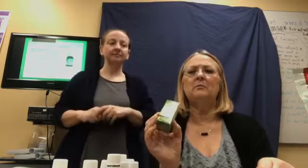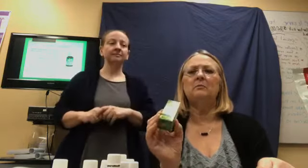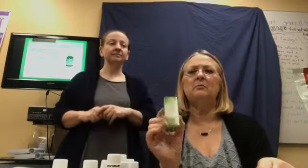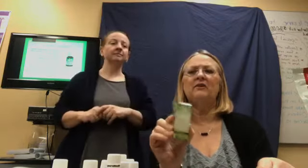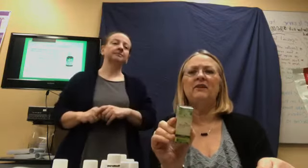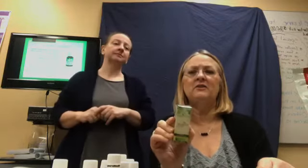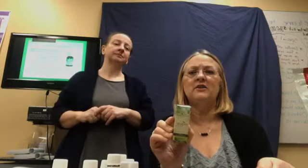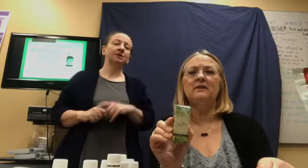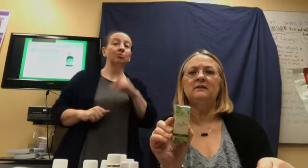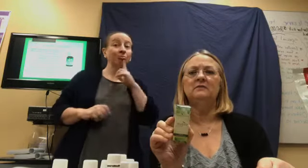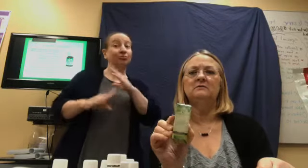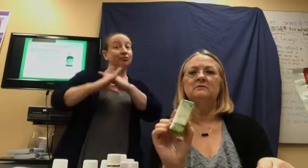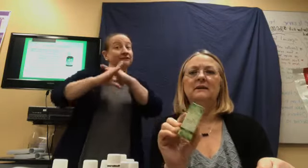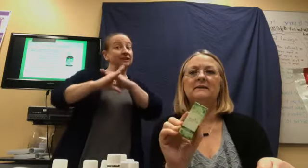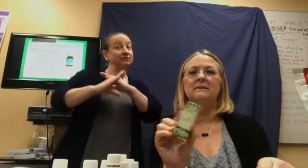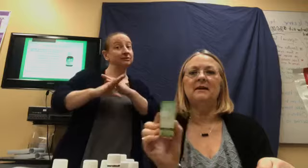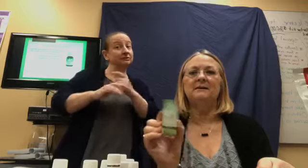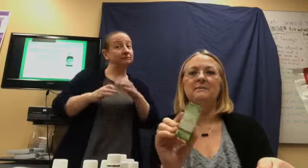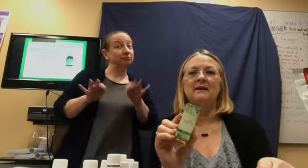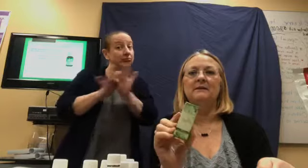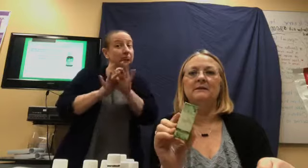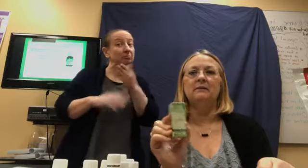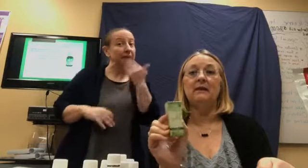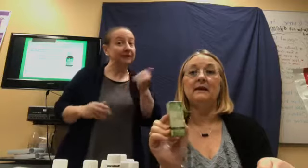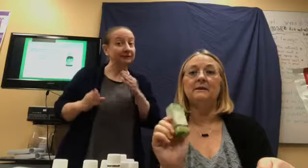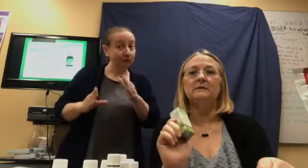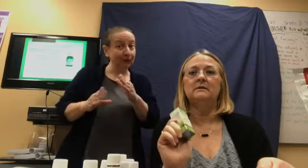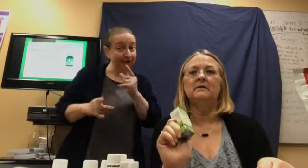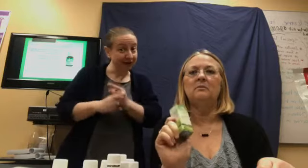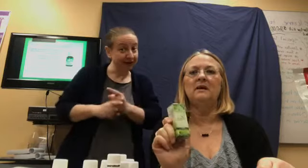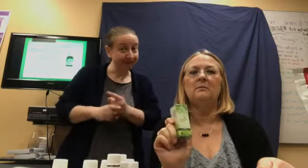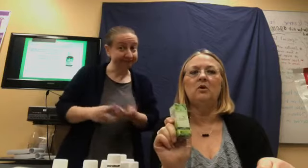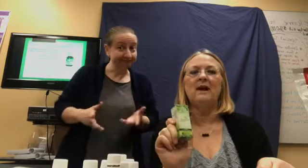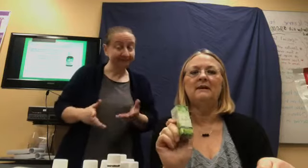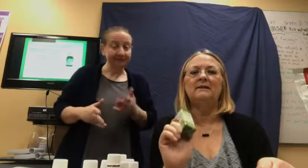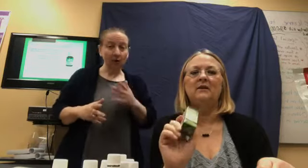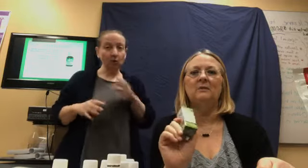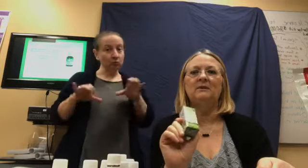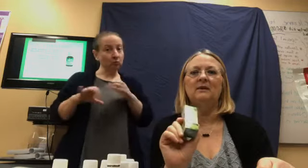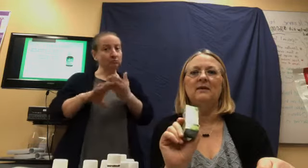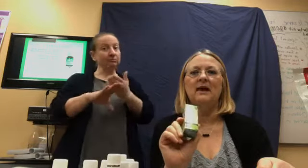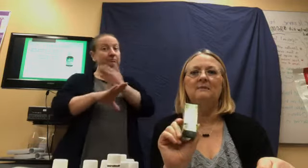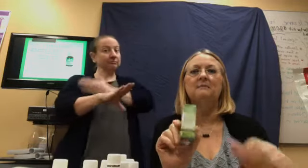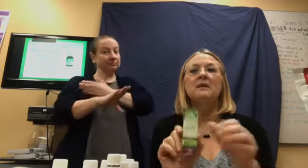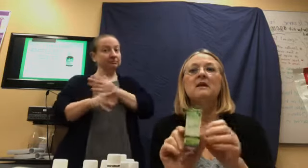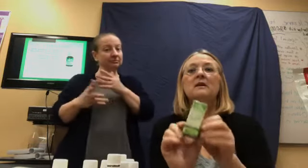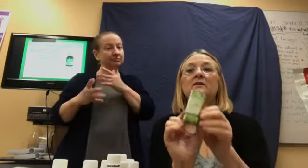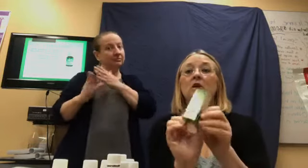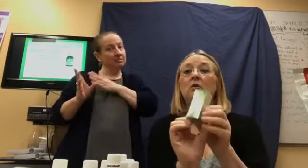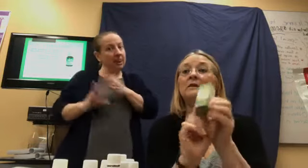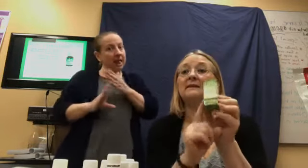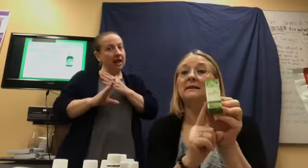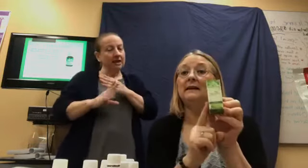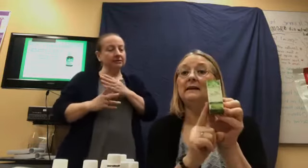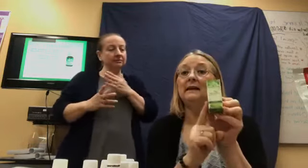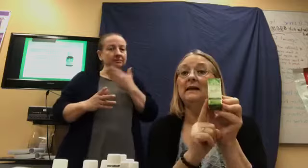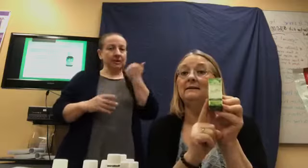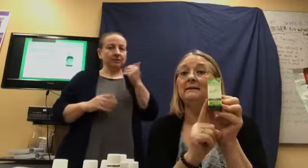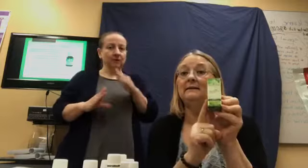prevention is the best medicine, right? So, being proactive helps with that. So, Sleek Essence,